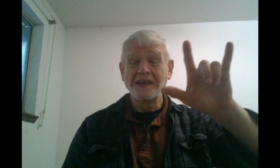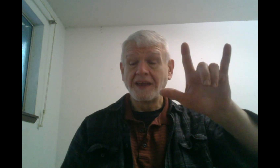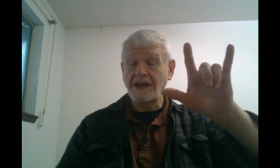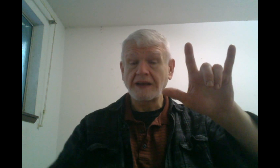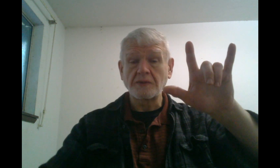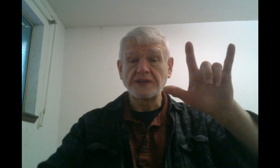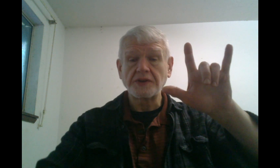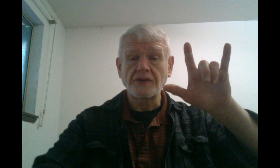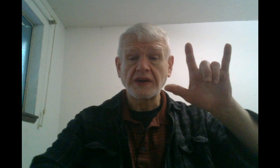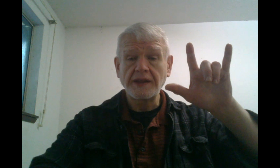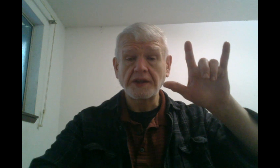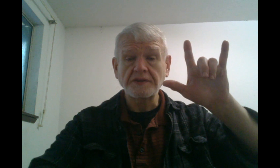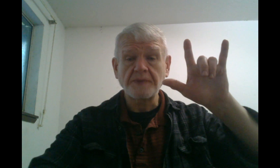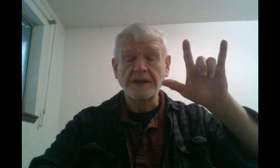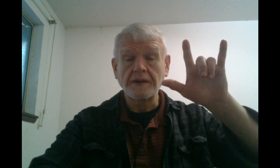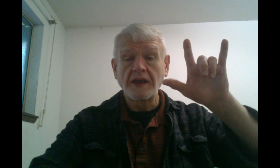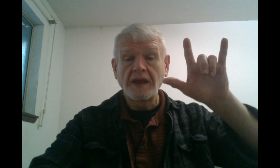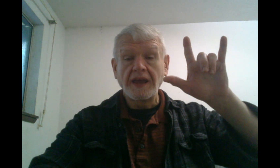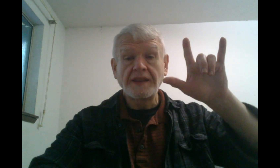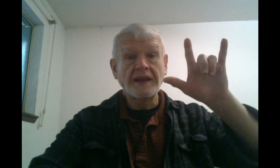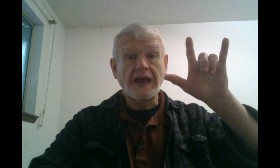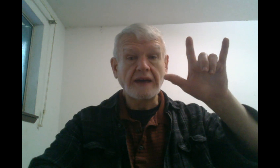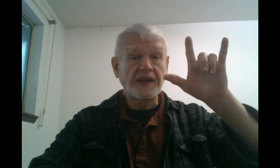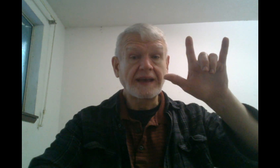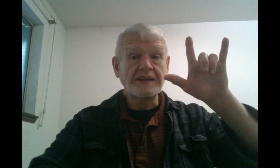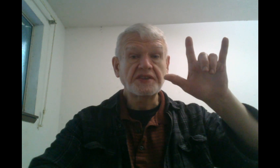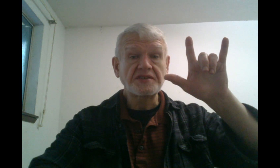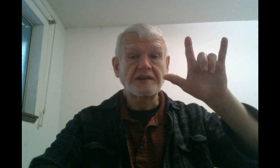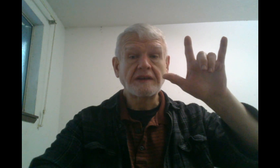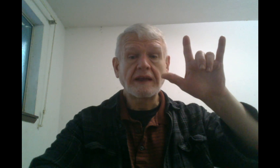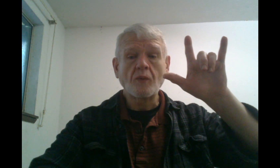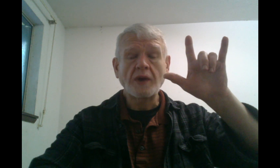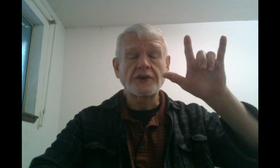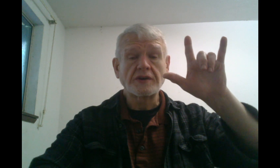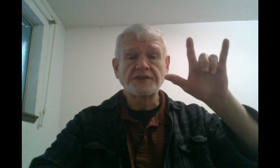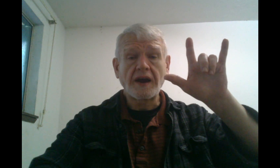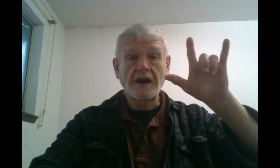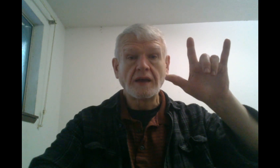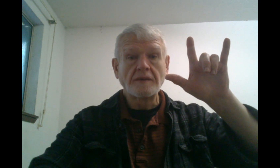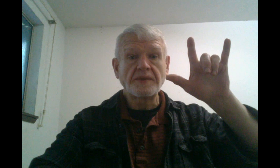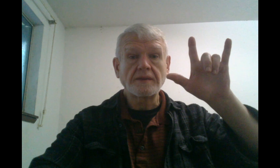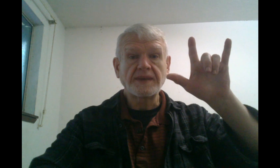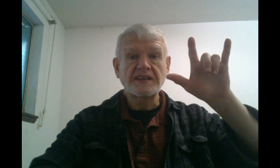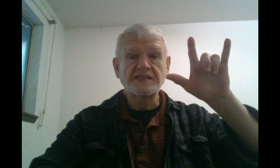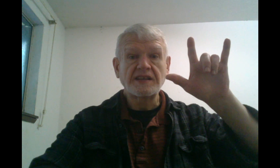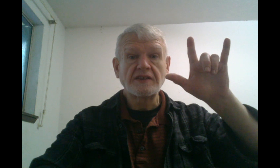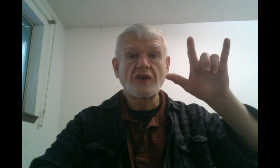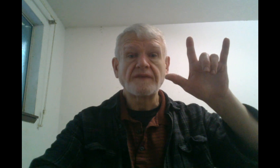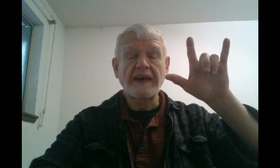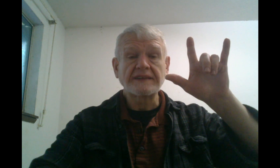Now you've to reach over and hit the close button. And then I have to edit this in Wondershare. But it'll be easy. No facts.